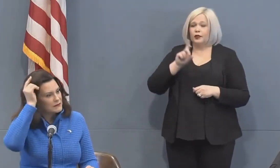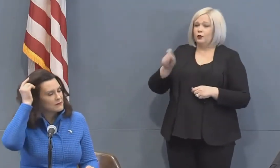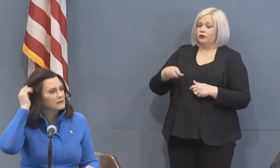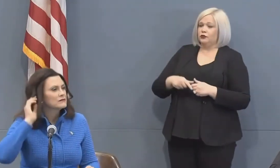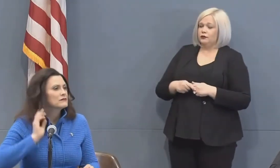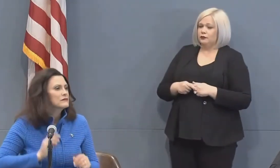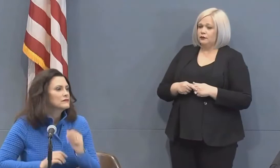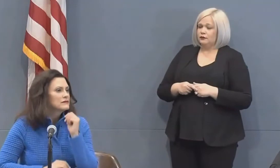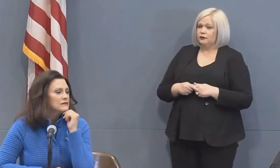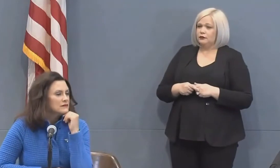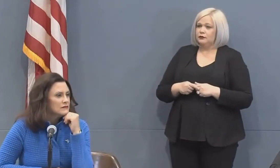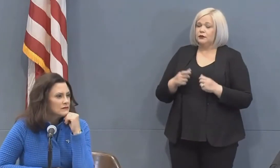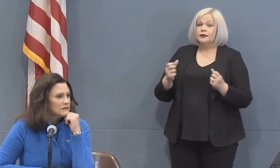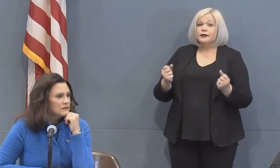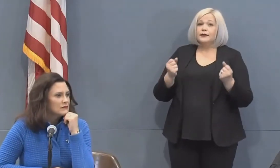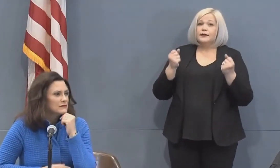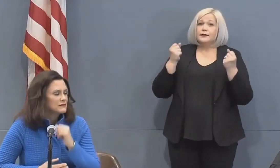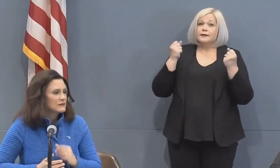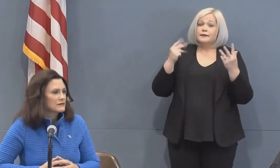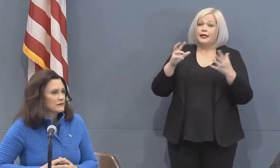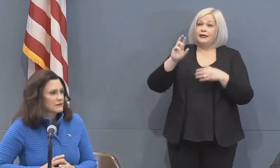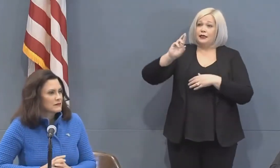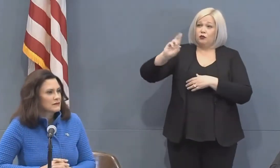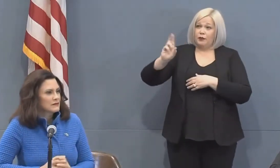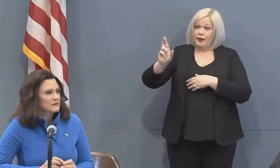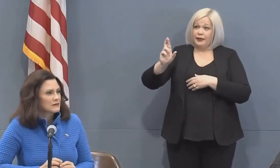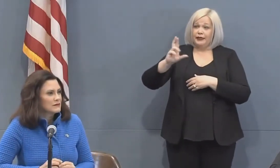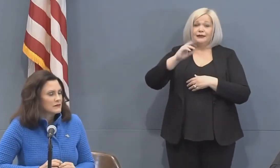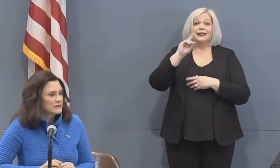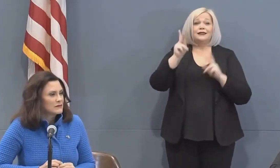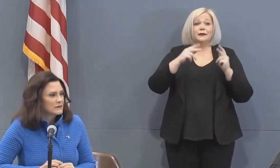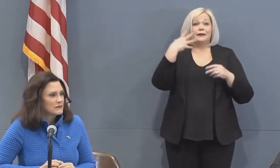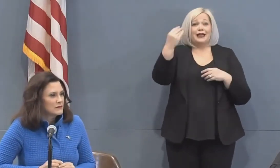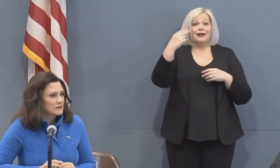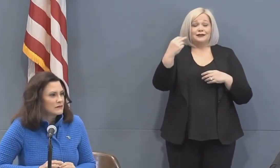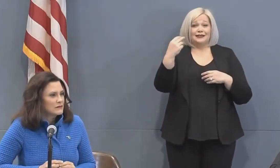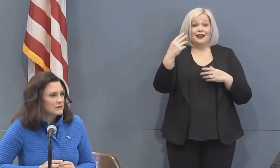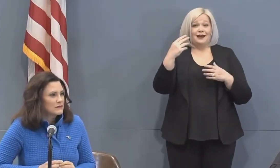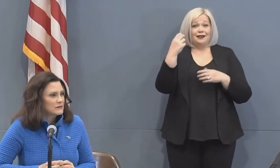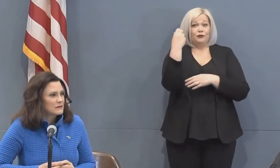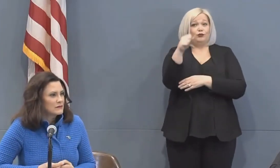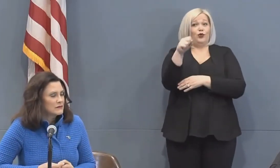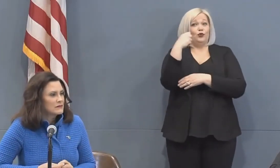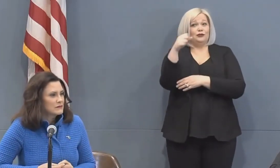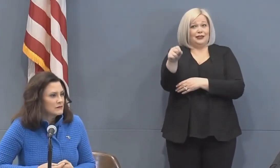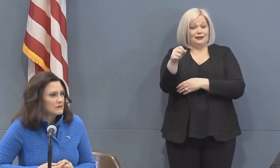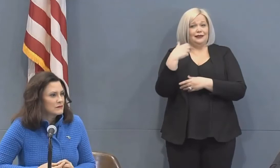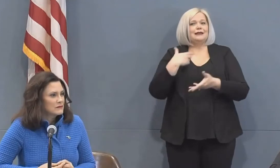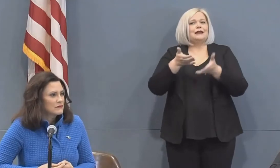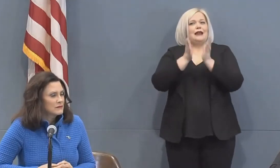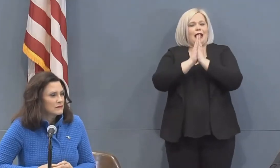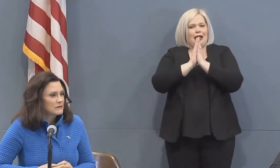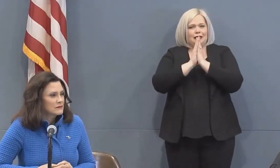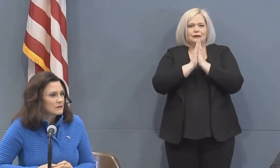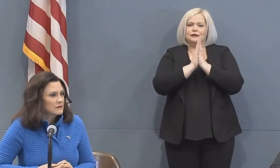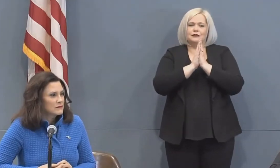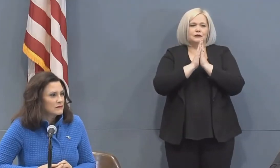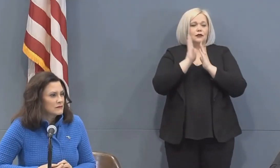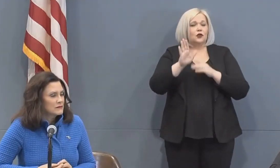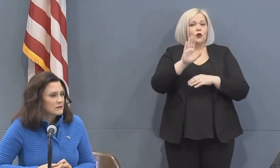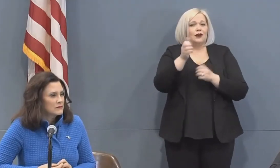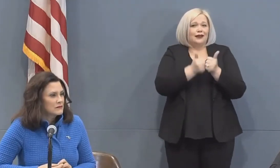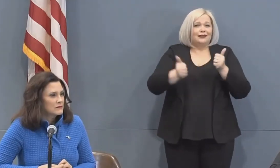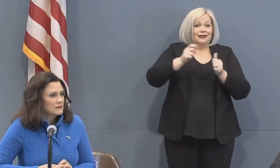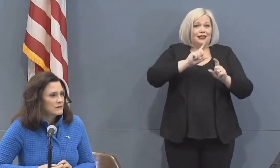so many republicans as long as well as the people outside protesting have urged you to reassess any of these executive orders